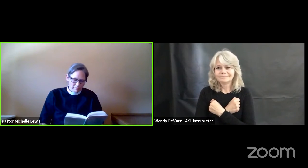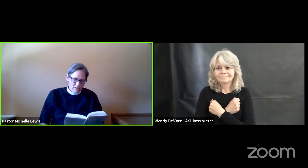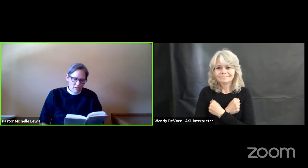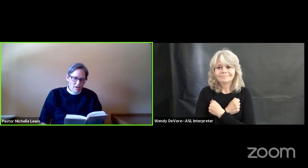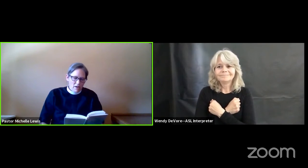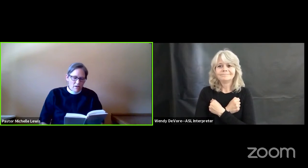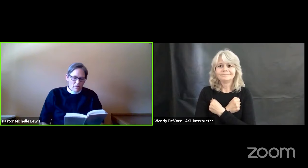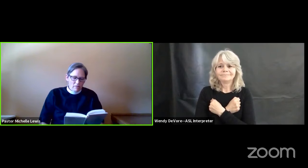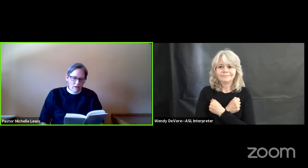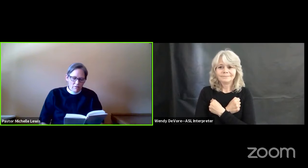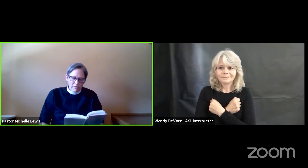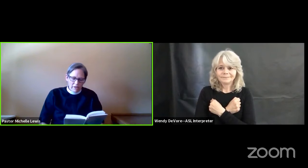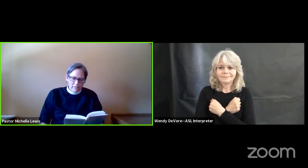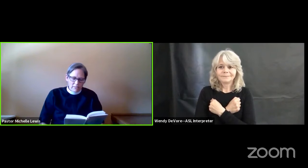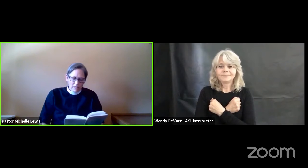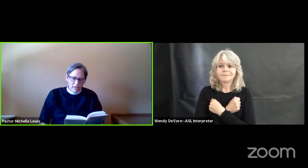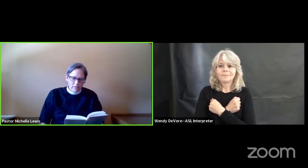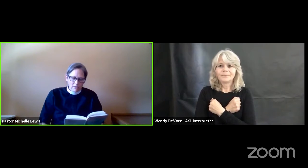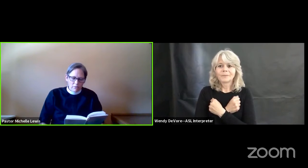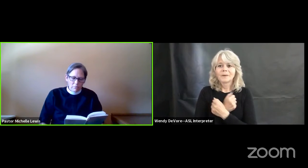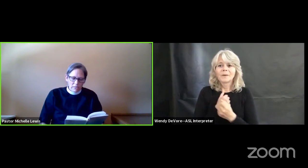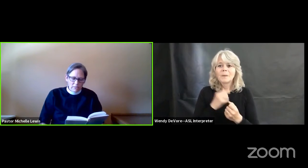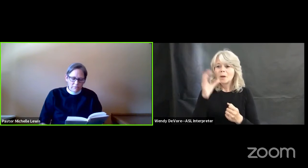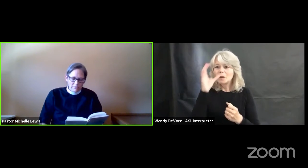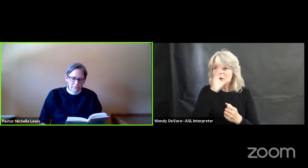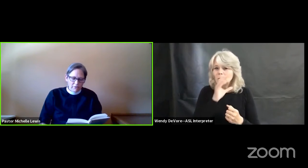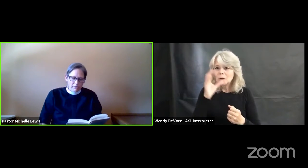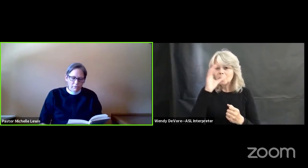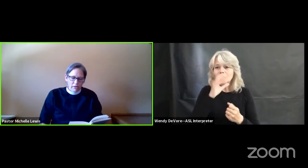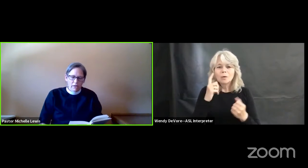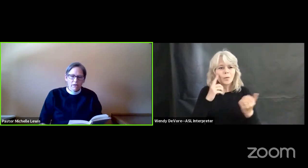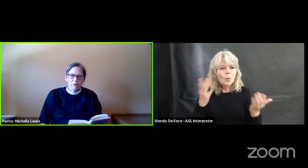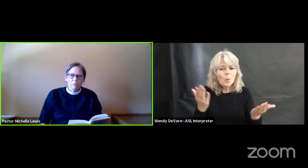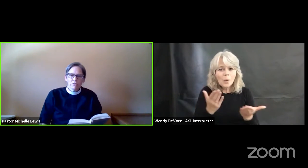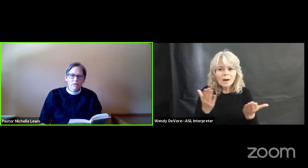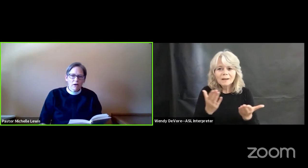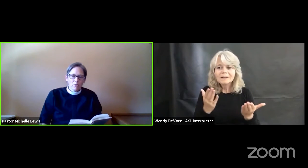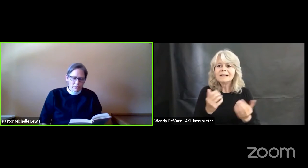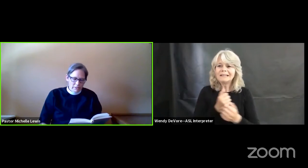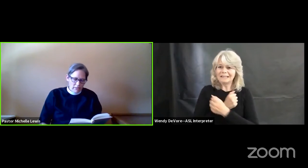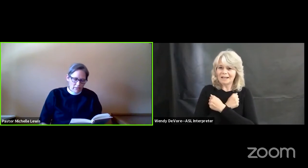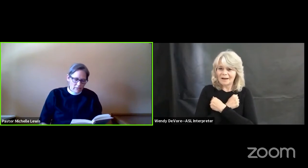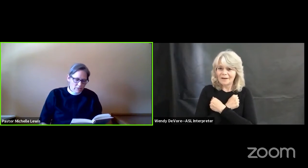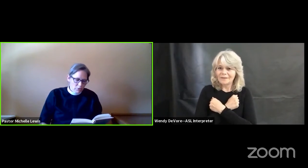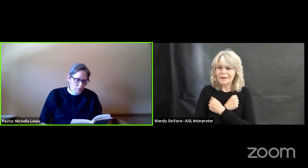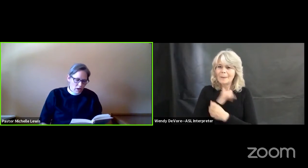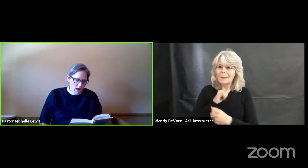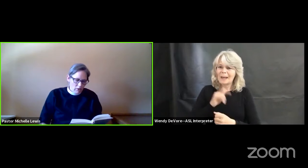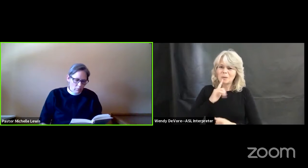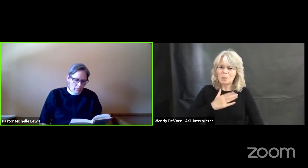love that can stand in the midst of suffering without getting too awkward